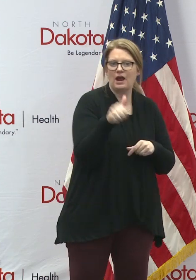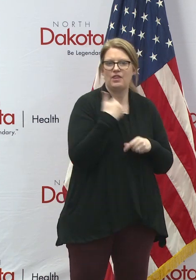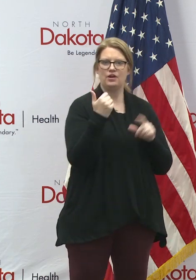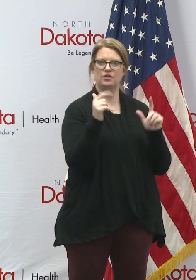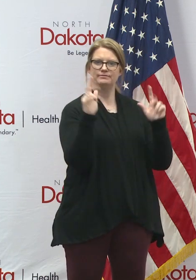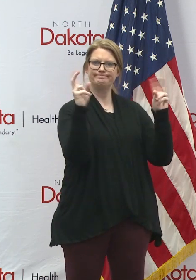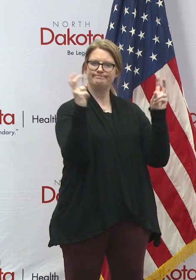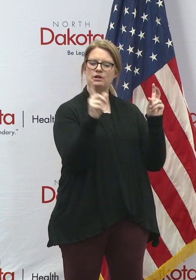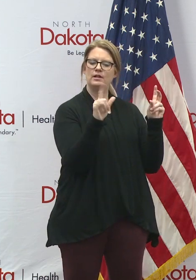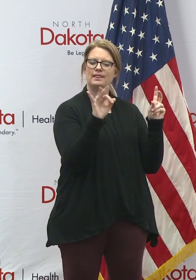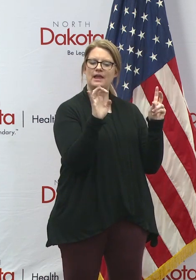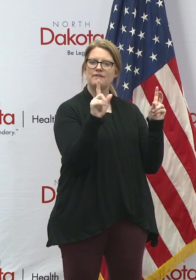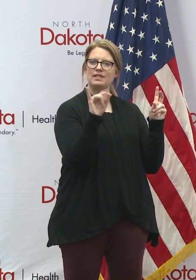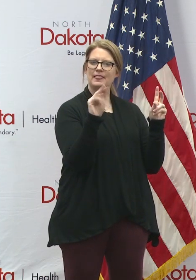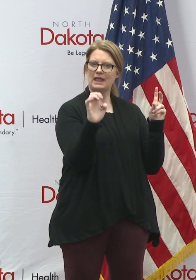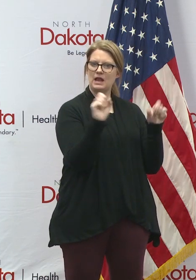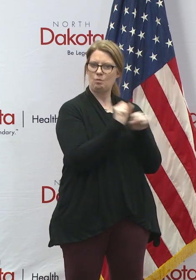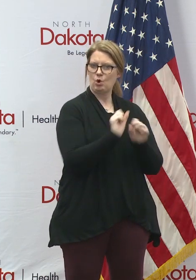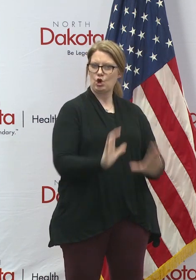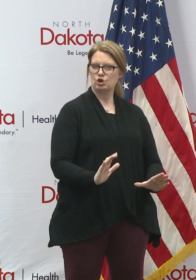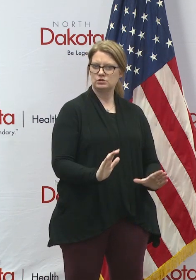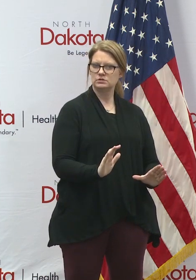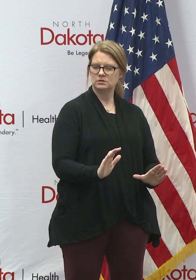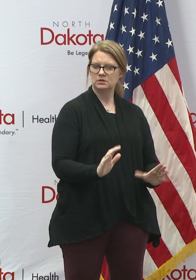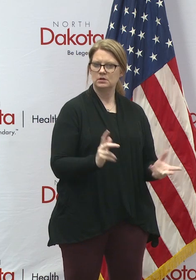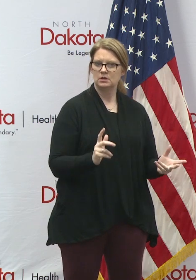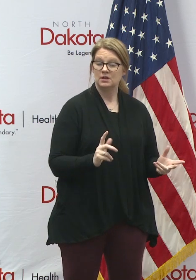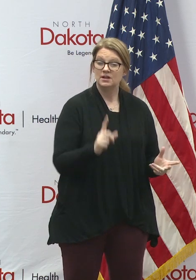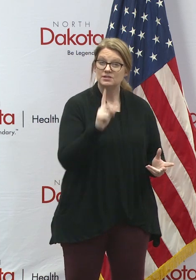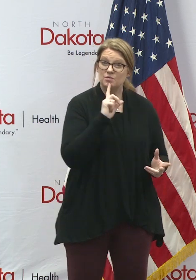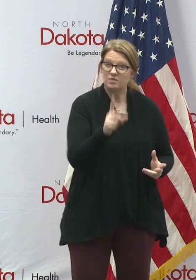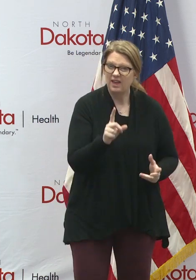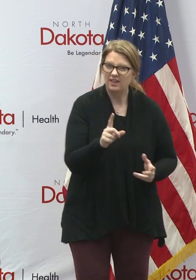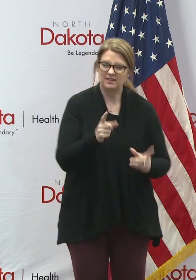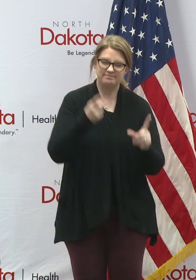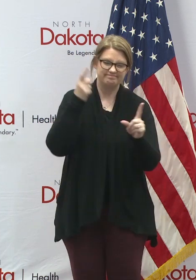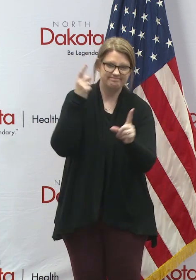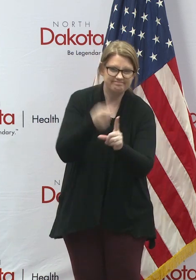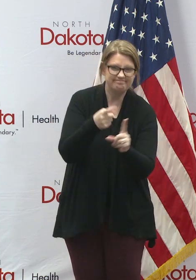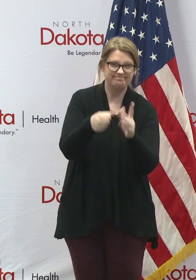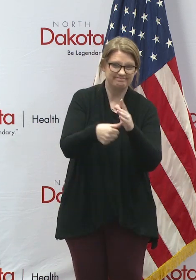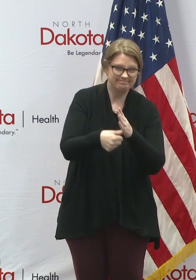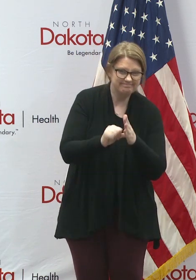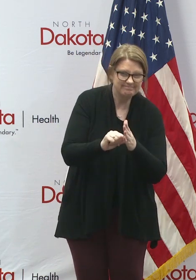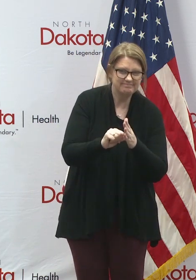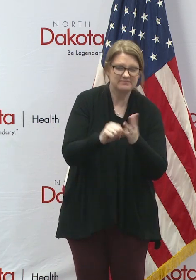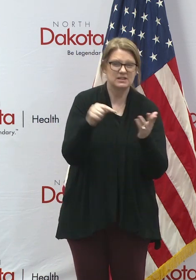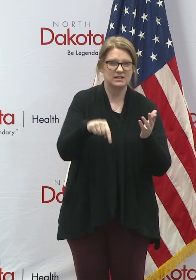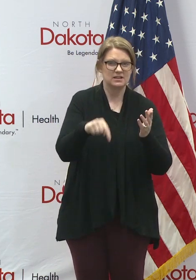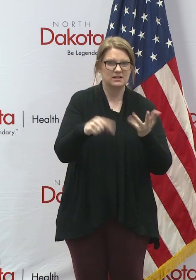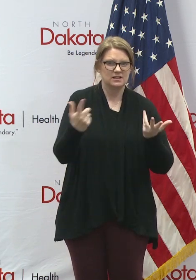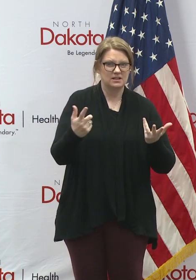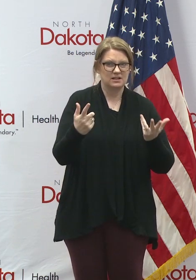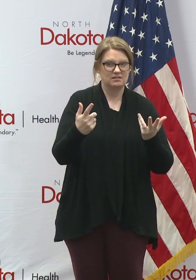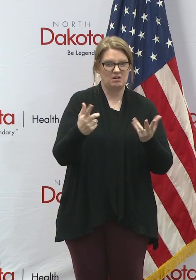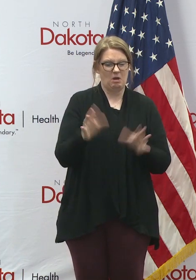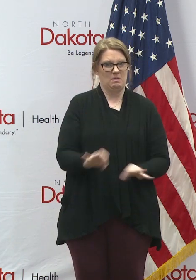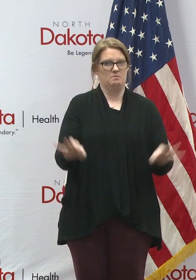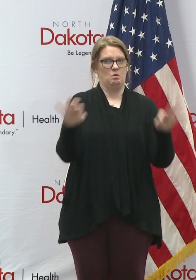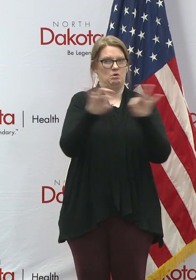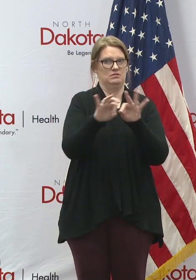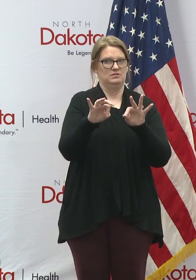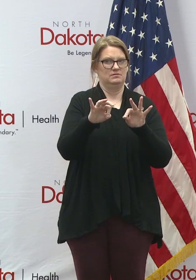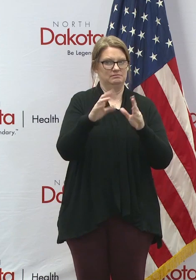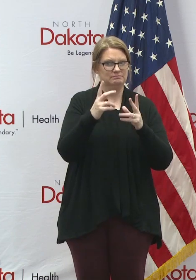this COVID-19 crisis. And to drive home how important a piece of social infrastructure childcare is in our